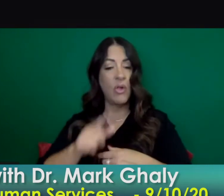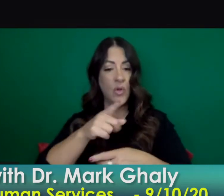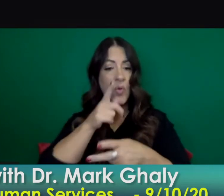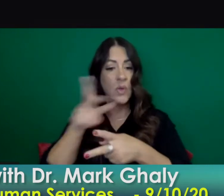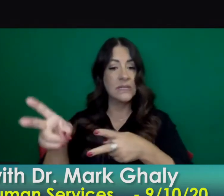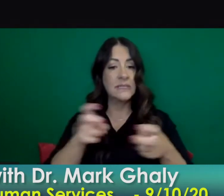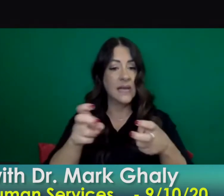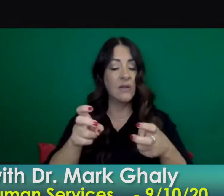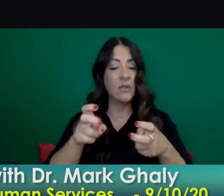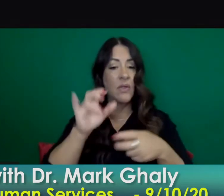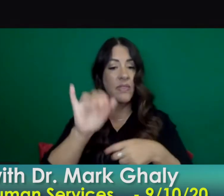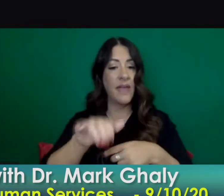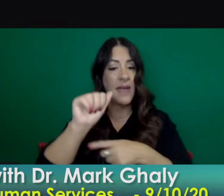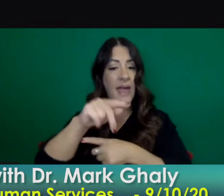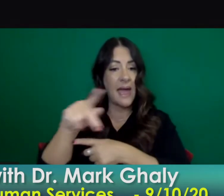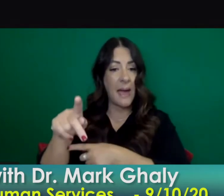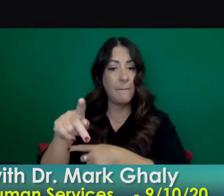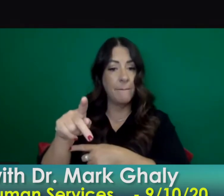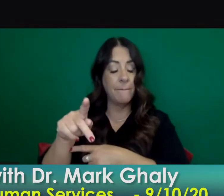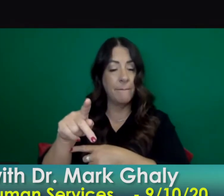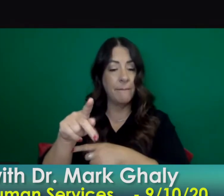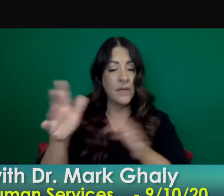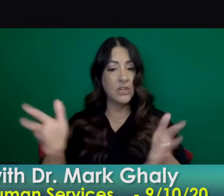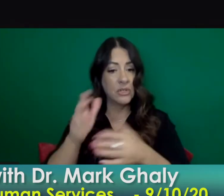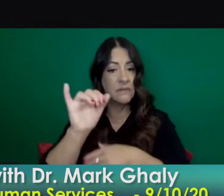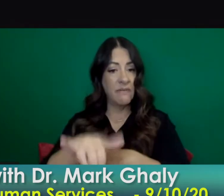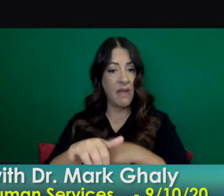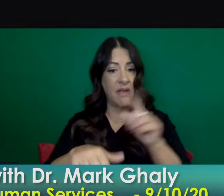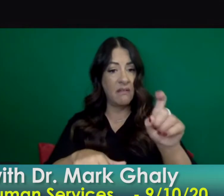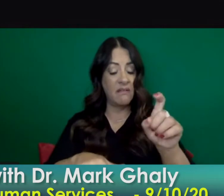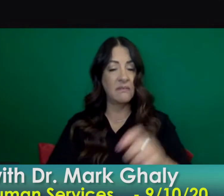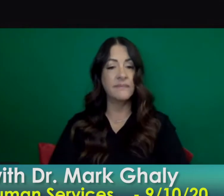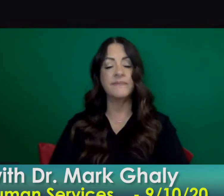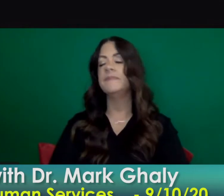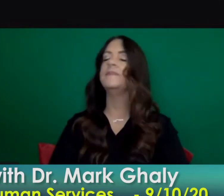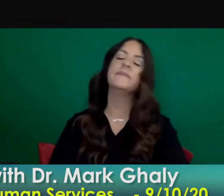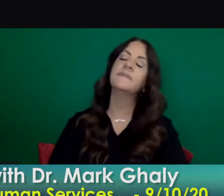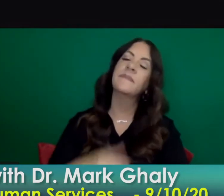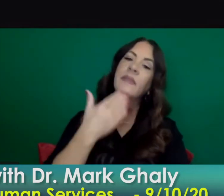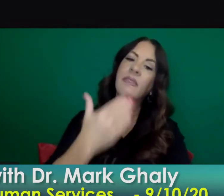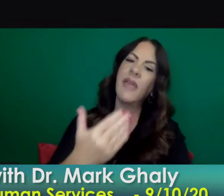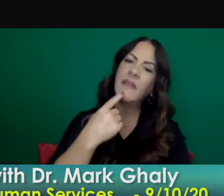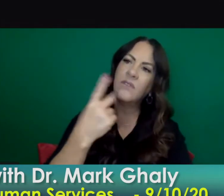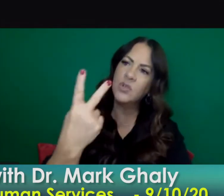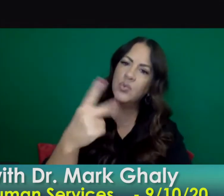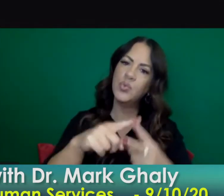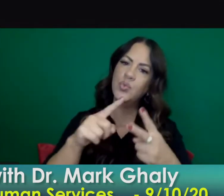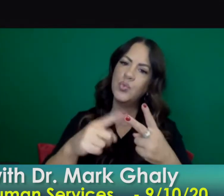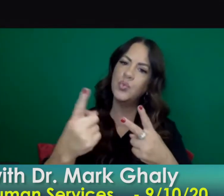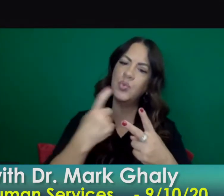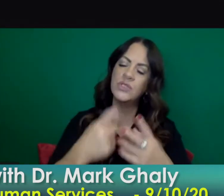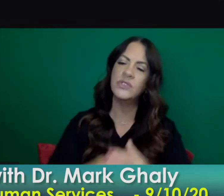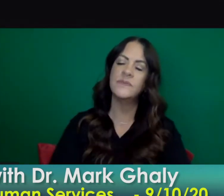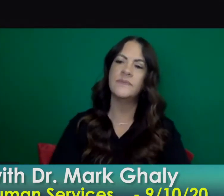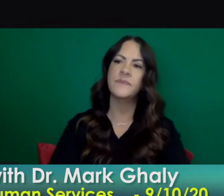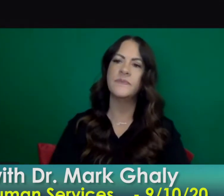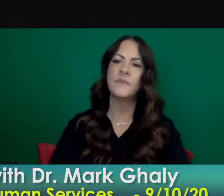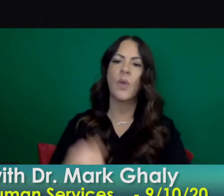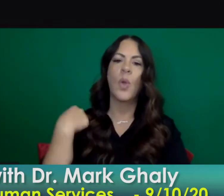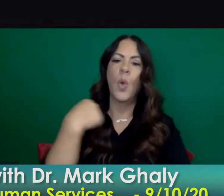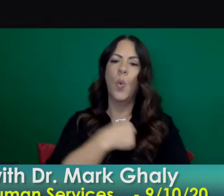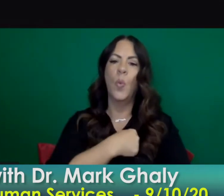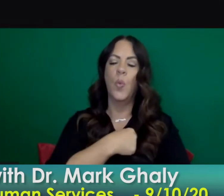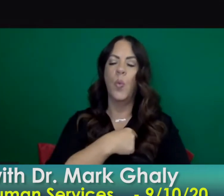download that app thank you yeah great great questions thank you uh for both of them uh we have all along